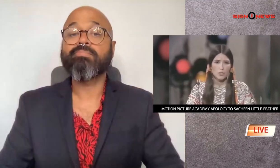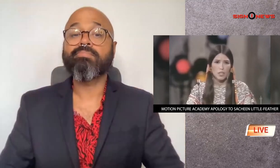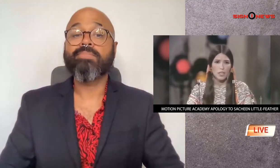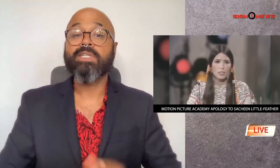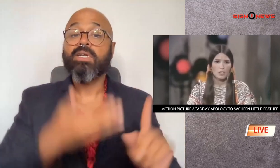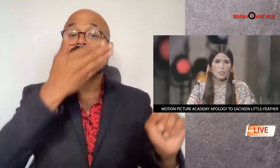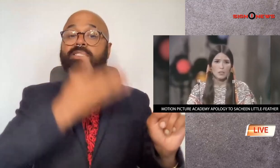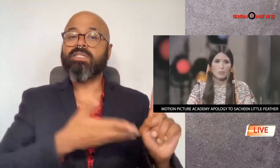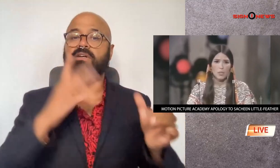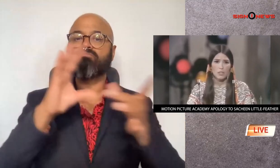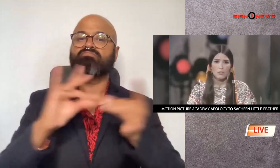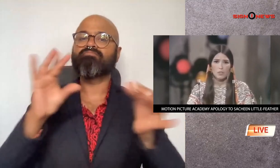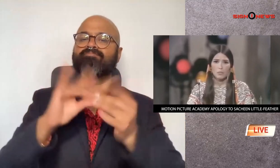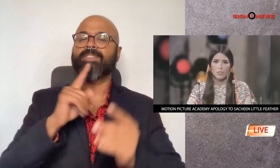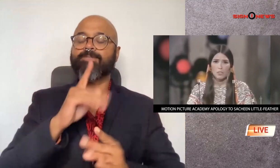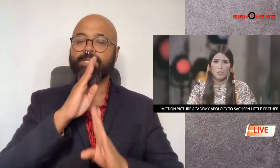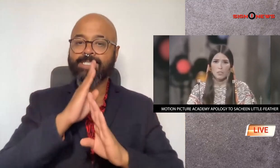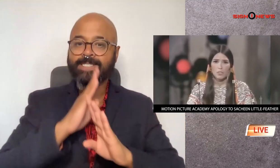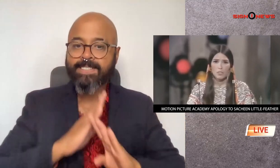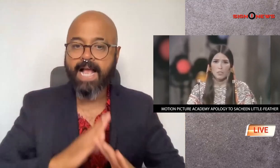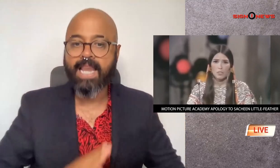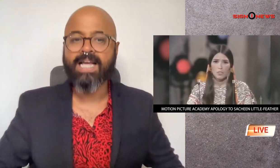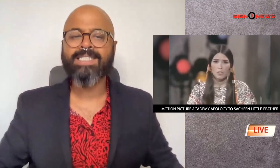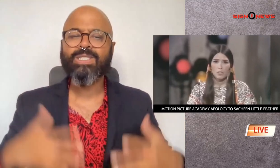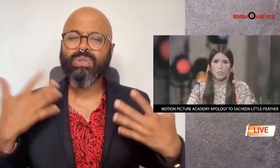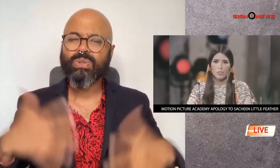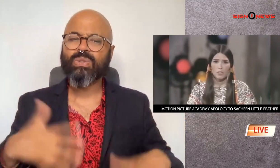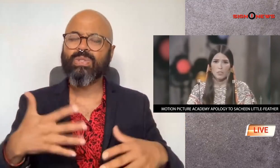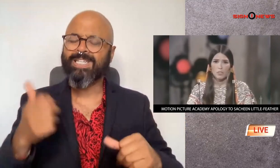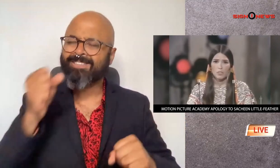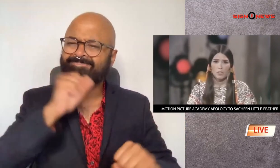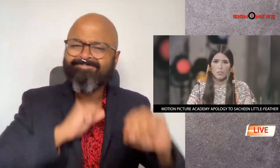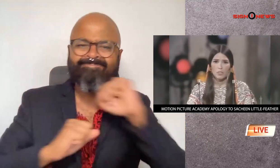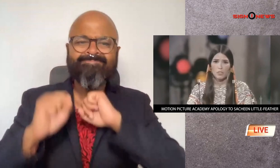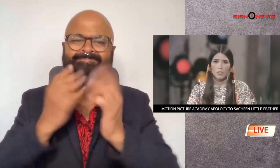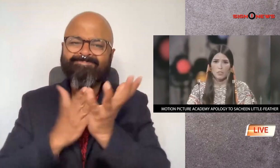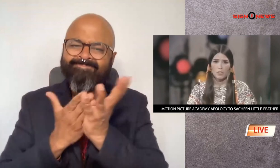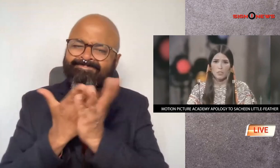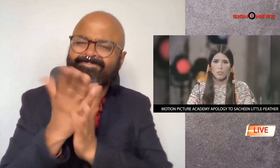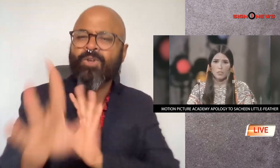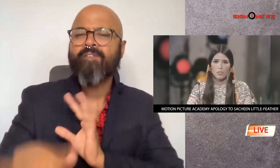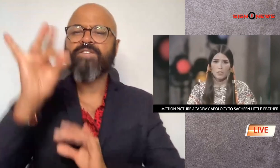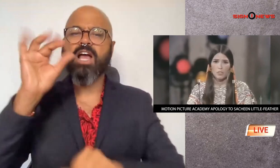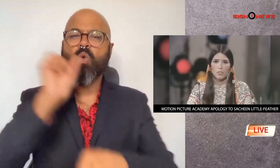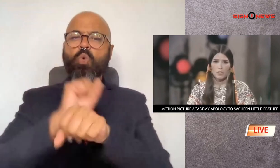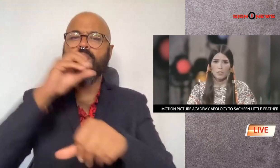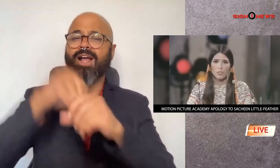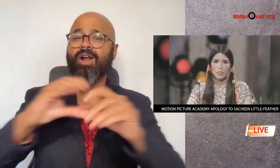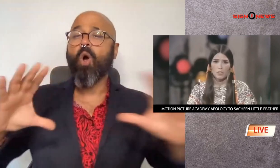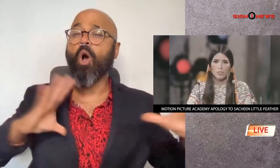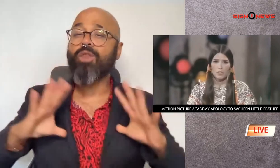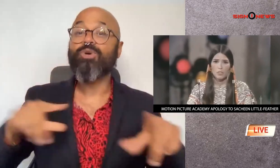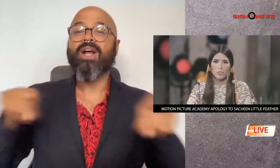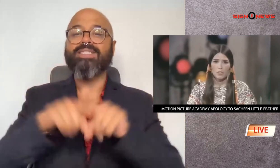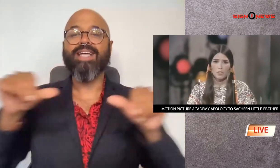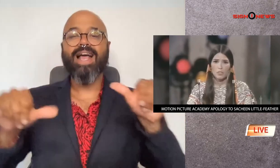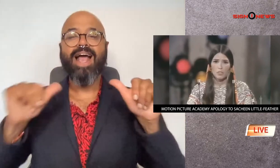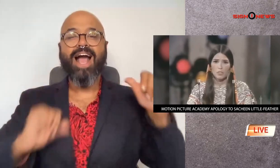after that incident little feather said she was silenced and struggled to find work in hollywood as an actress